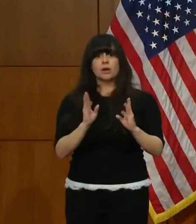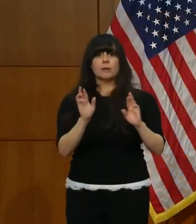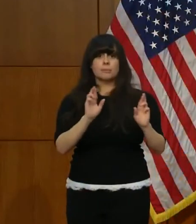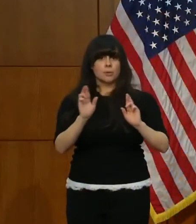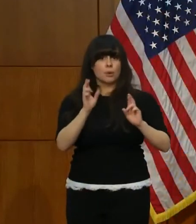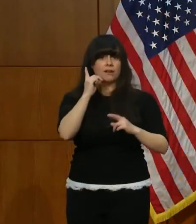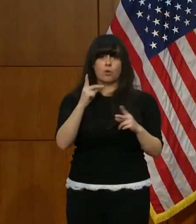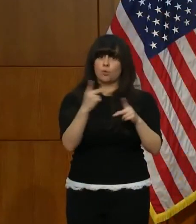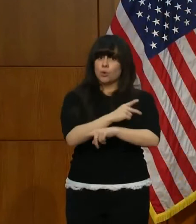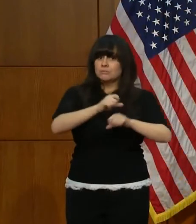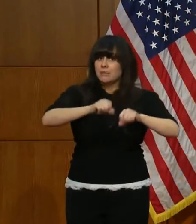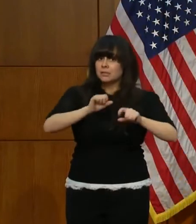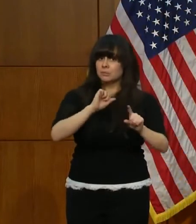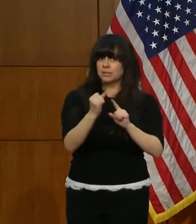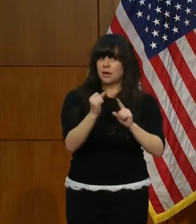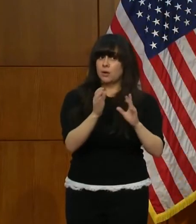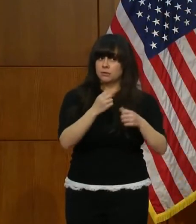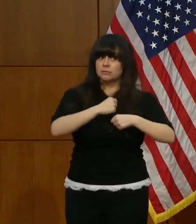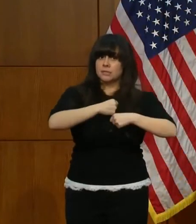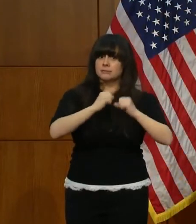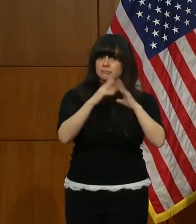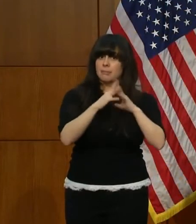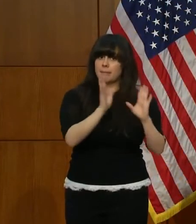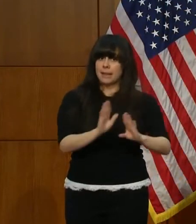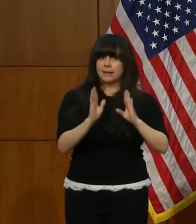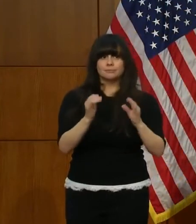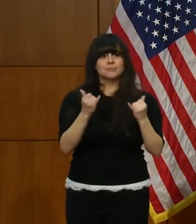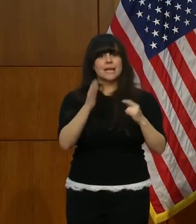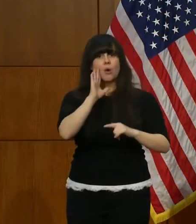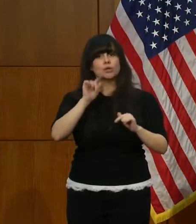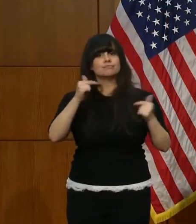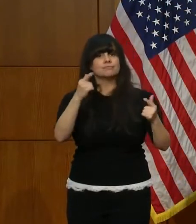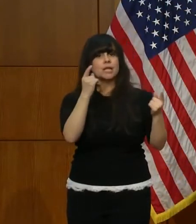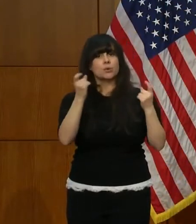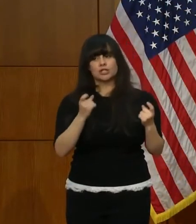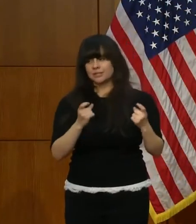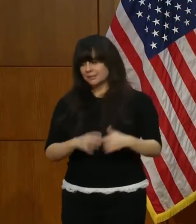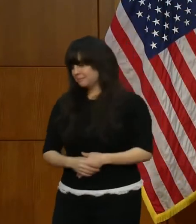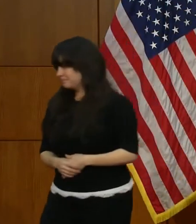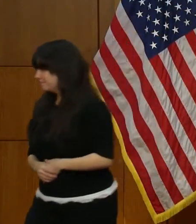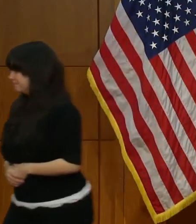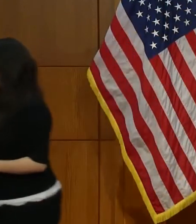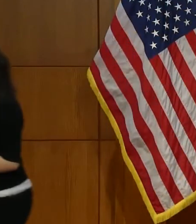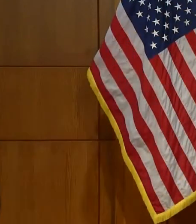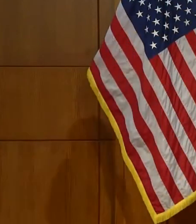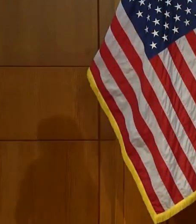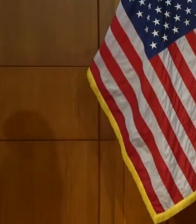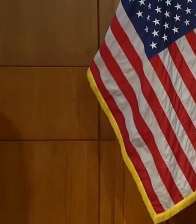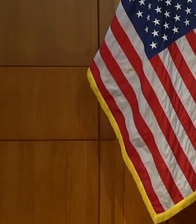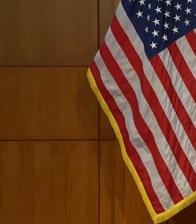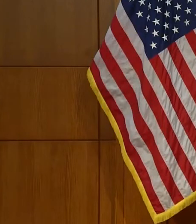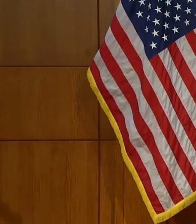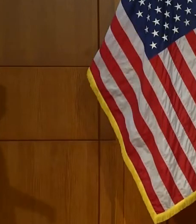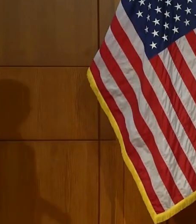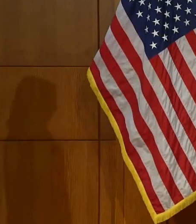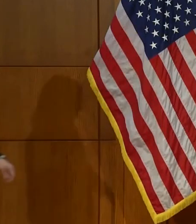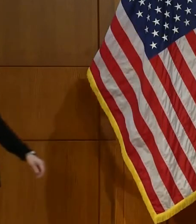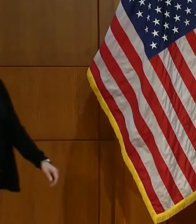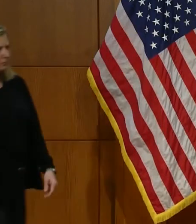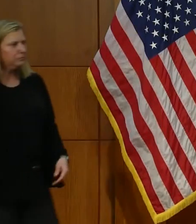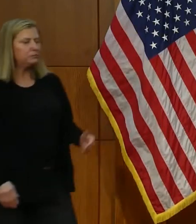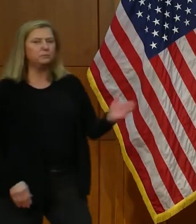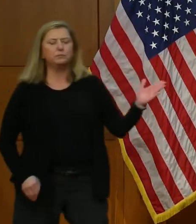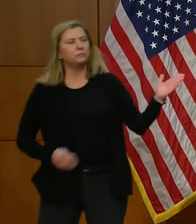the worst. Thank you. I'll be glad to take questions. Cam. Governor, just regarding the storm that is coming tomorrow,